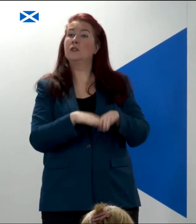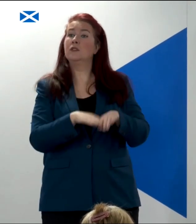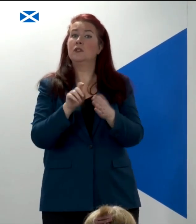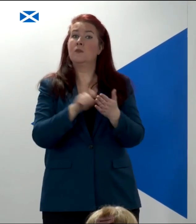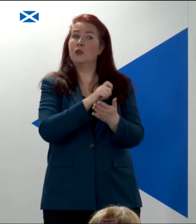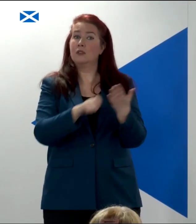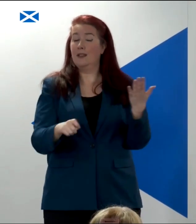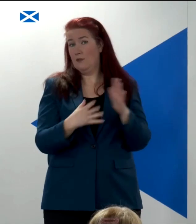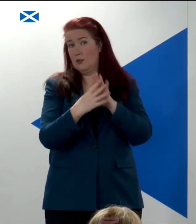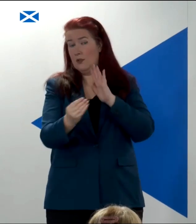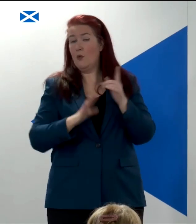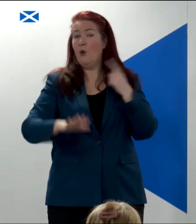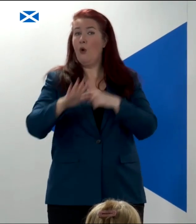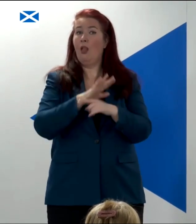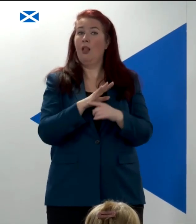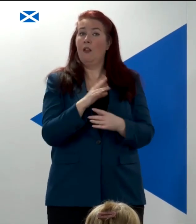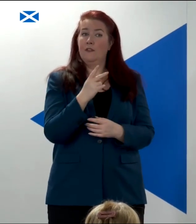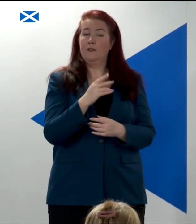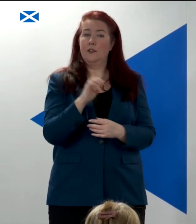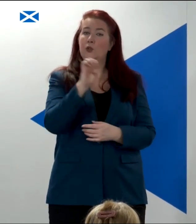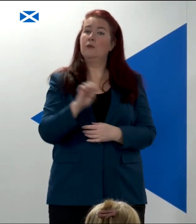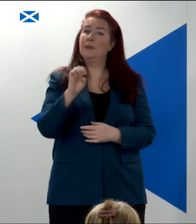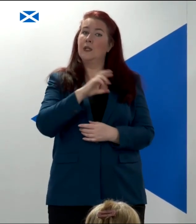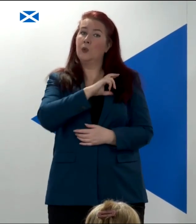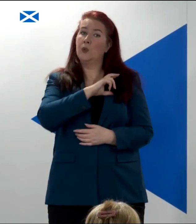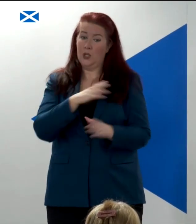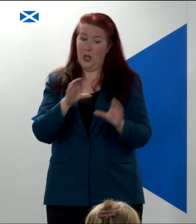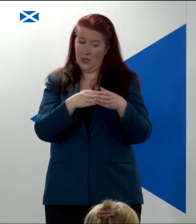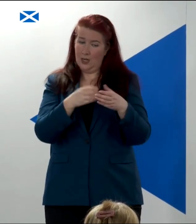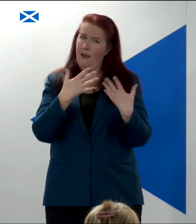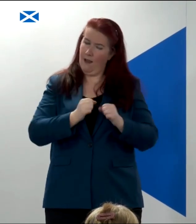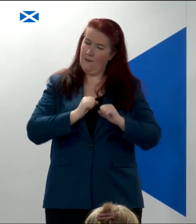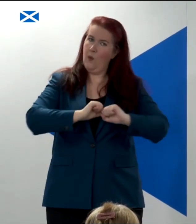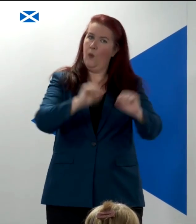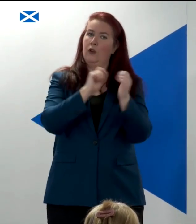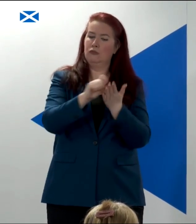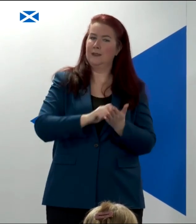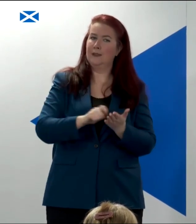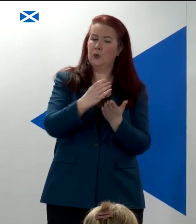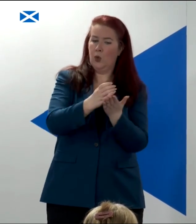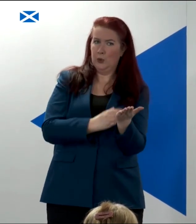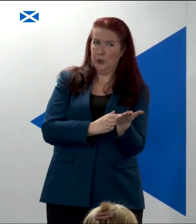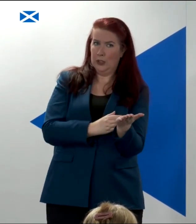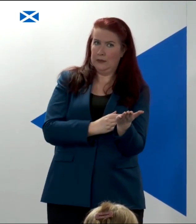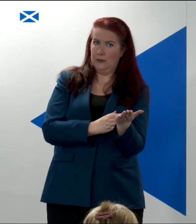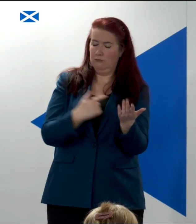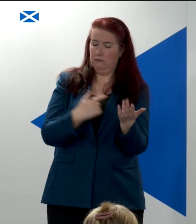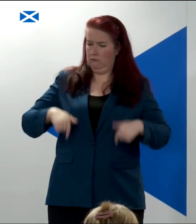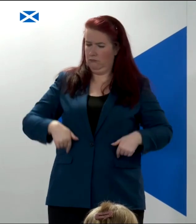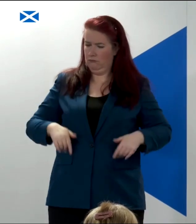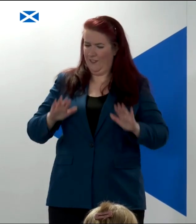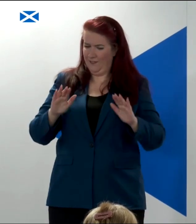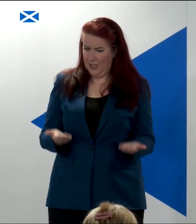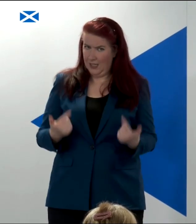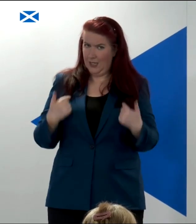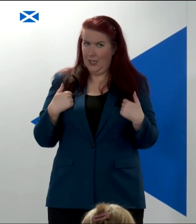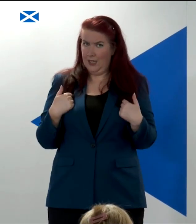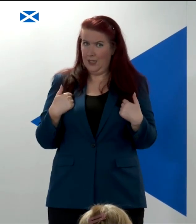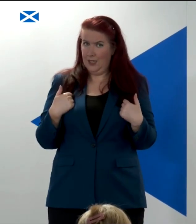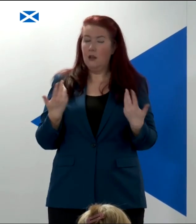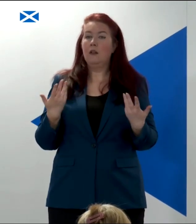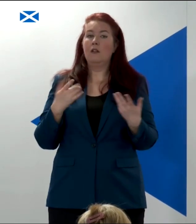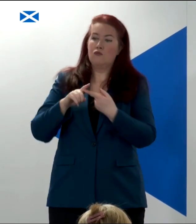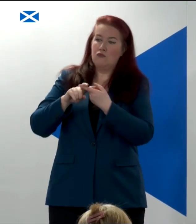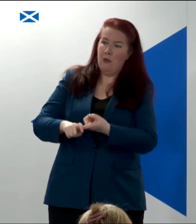all member states of the European Union have written constitutions. Not having one and relying on Westminster